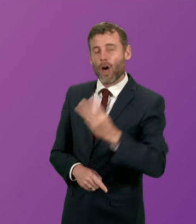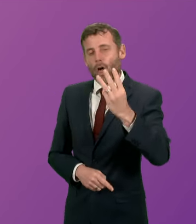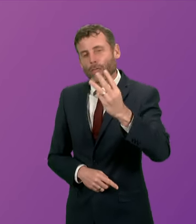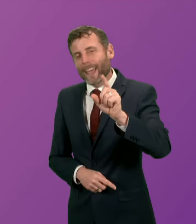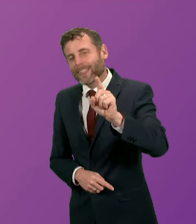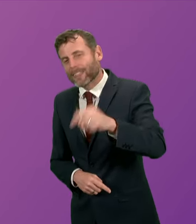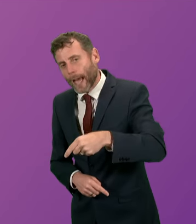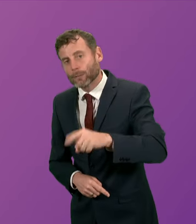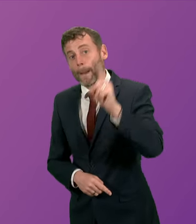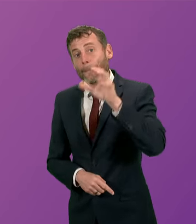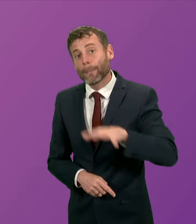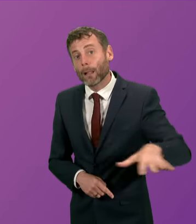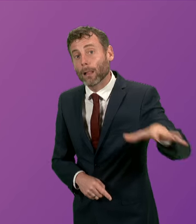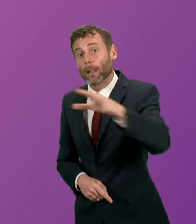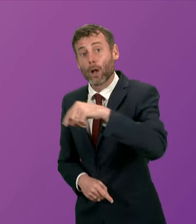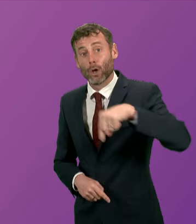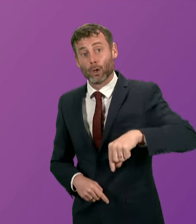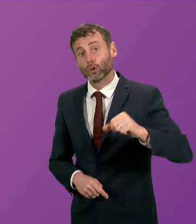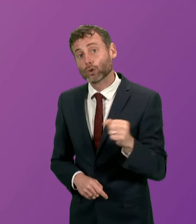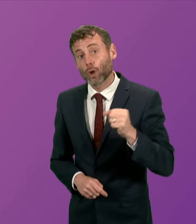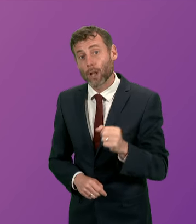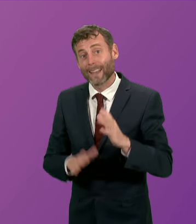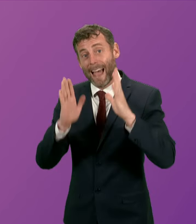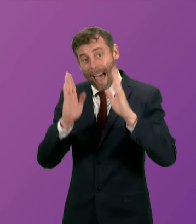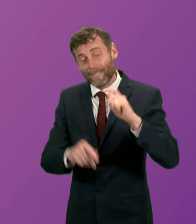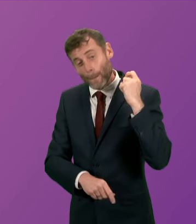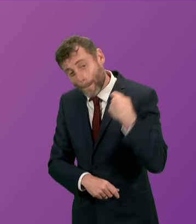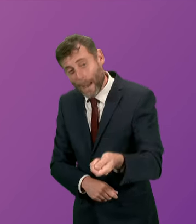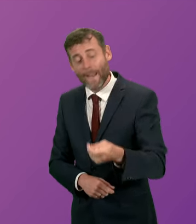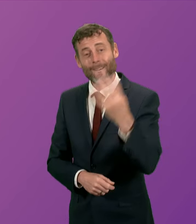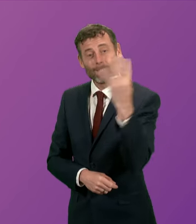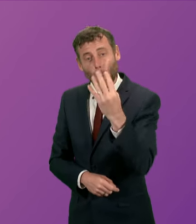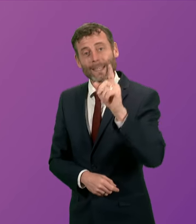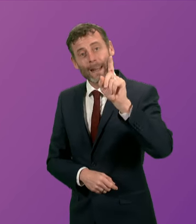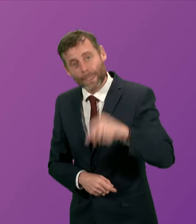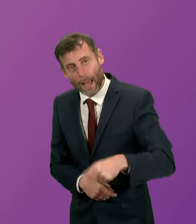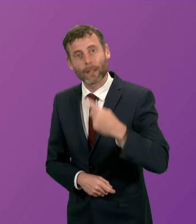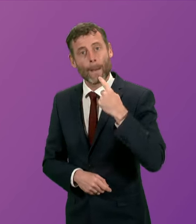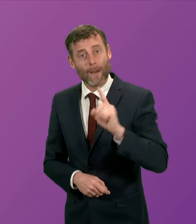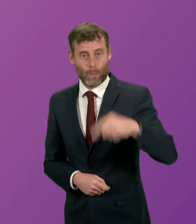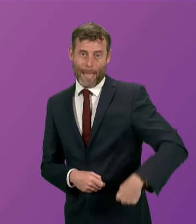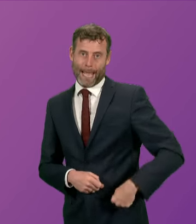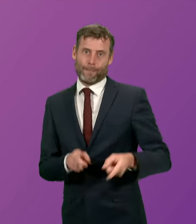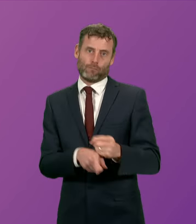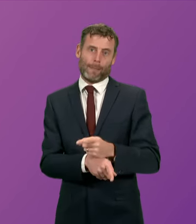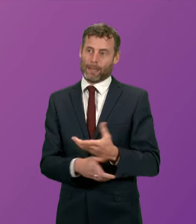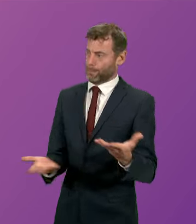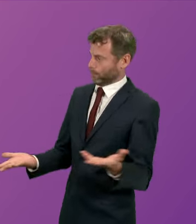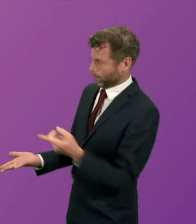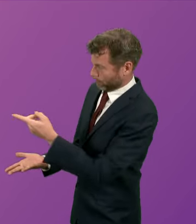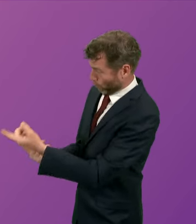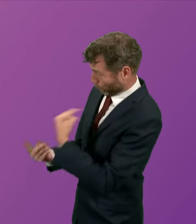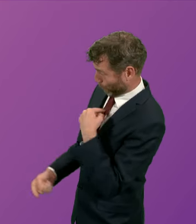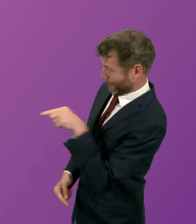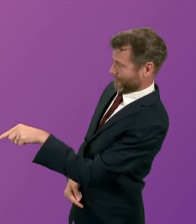,000 people in Scotland have had to pay 14,000 pounds for a hip replacement. And let me quote,